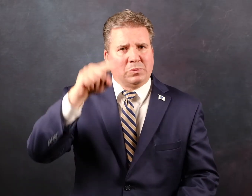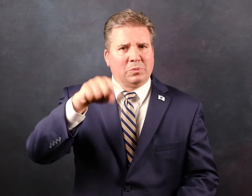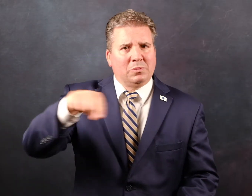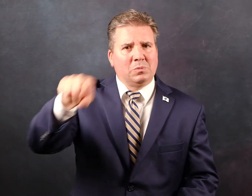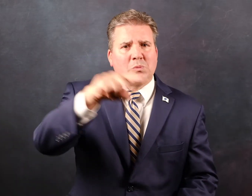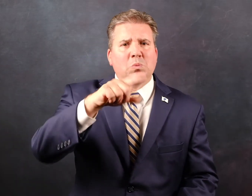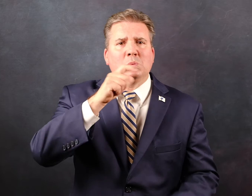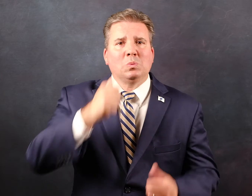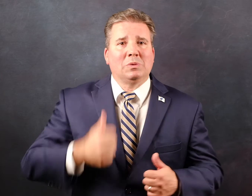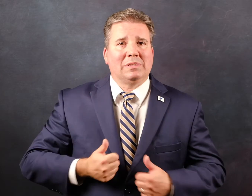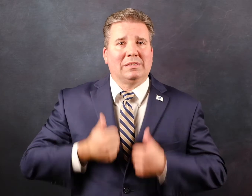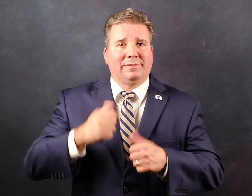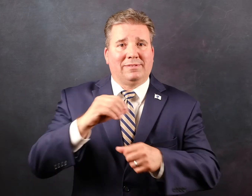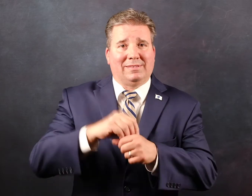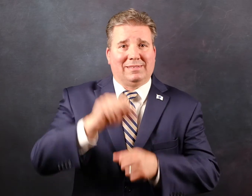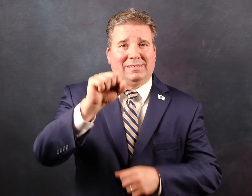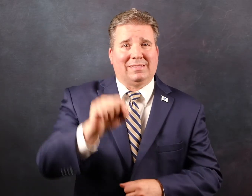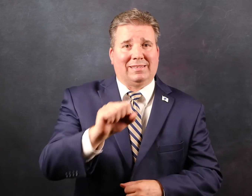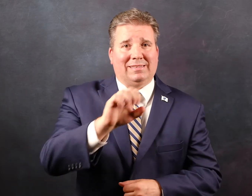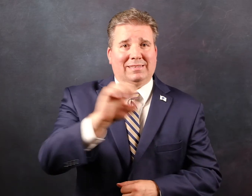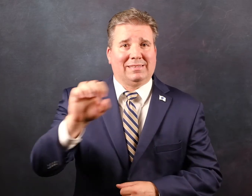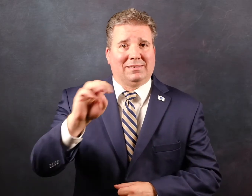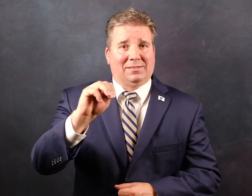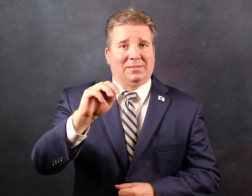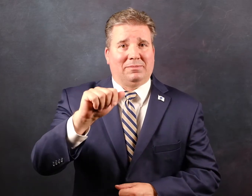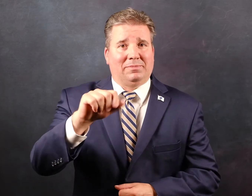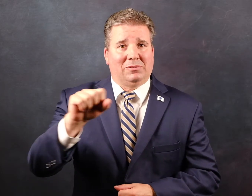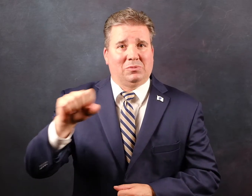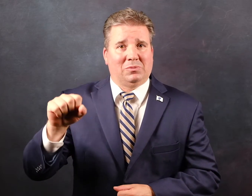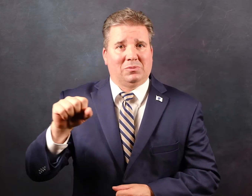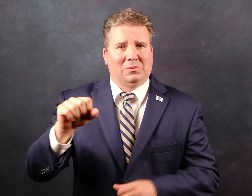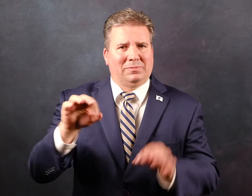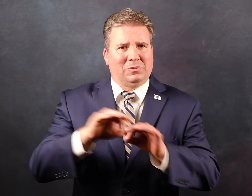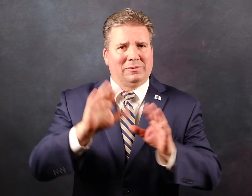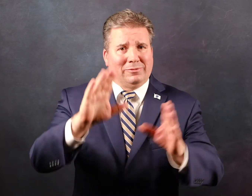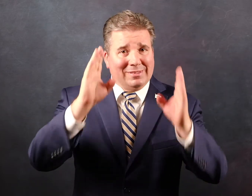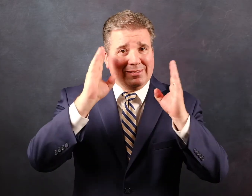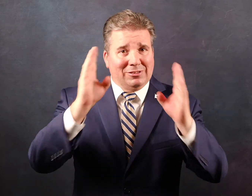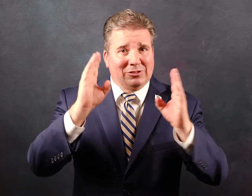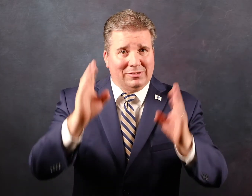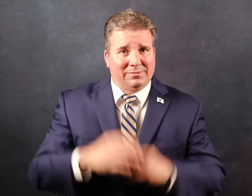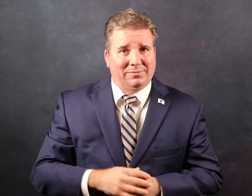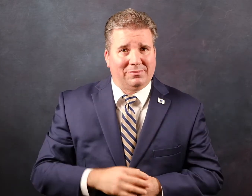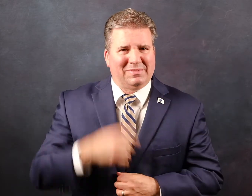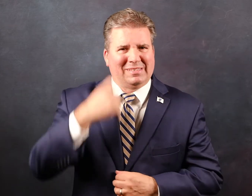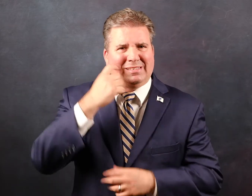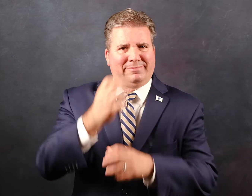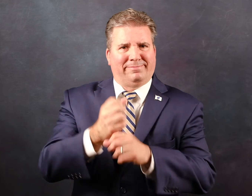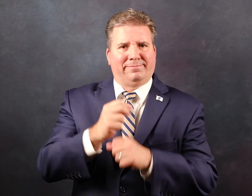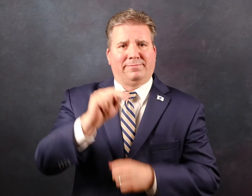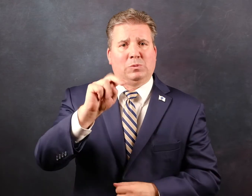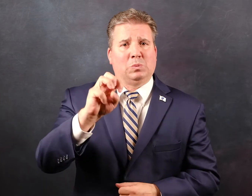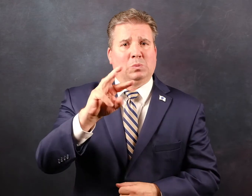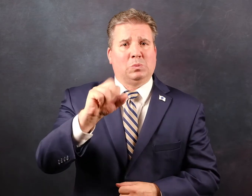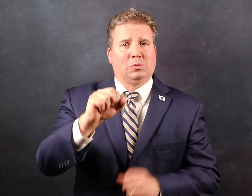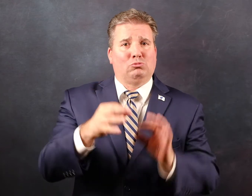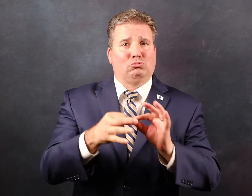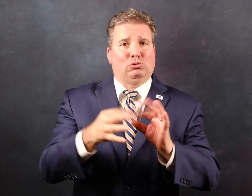Hello, this press release is for those who live in the southeast region of Massachusetts. It's important that we have your attention